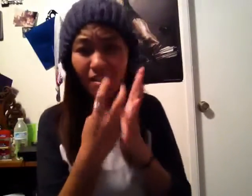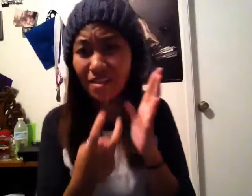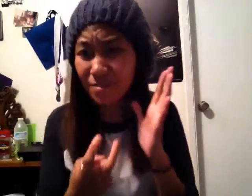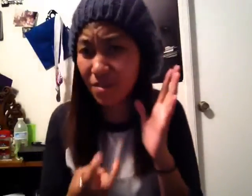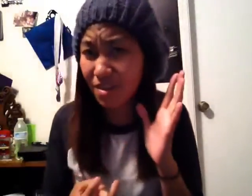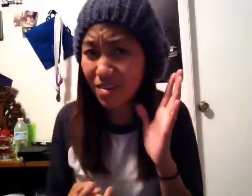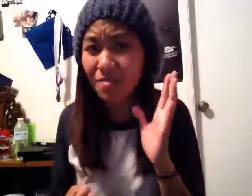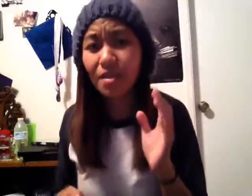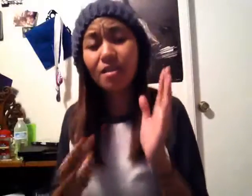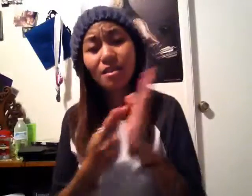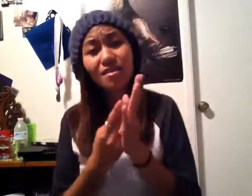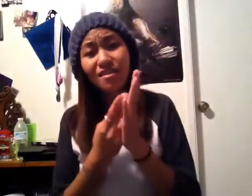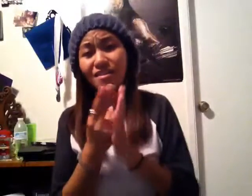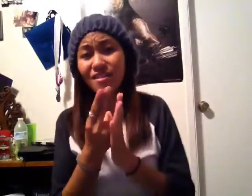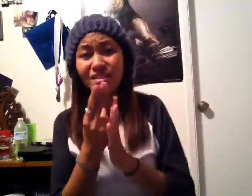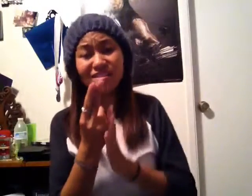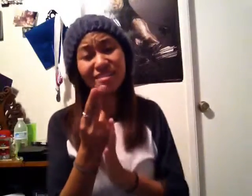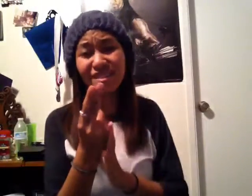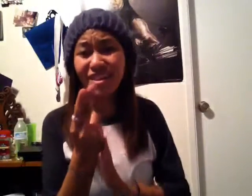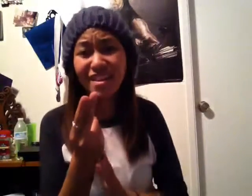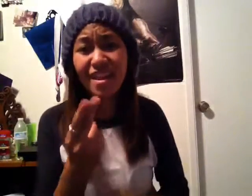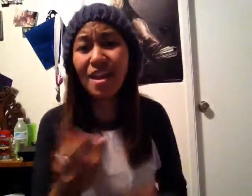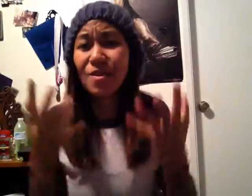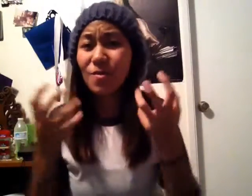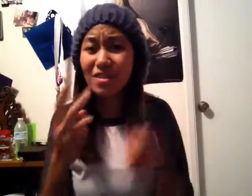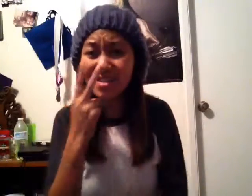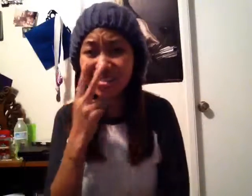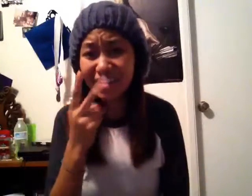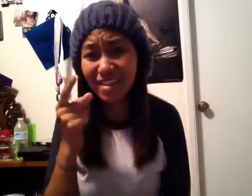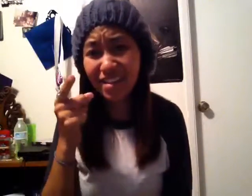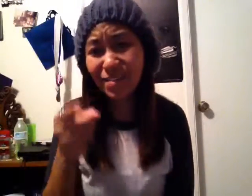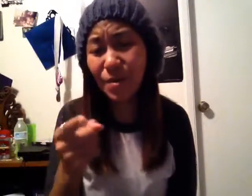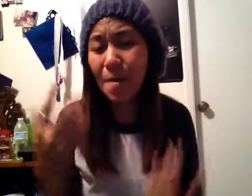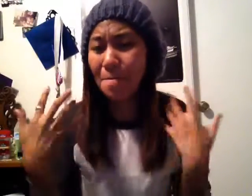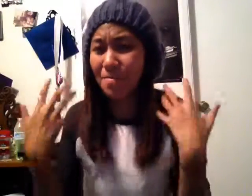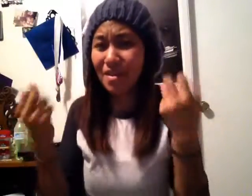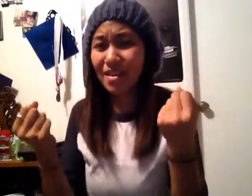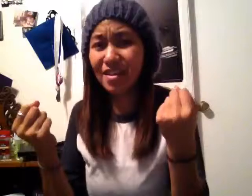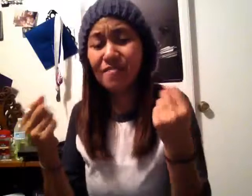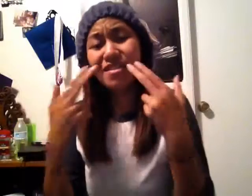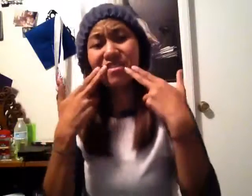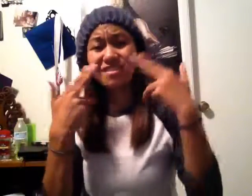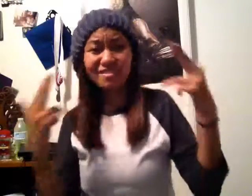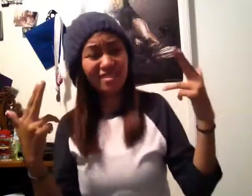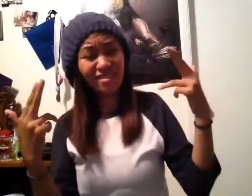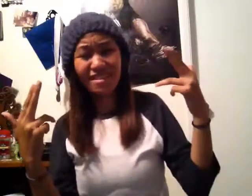fall out Honestly Honestly I wanna see you be brave And since